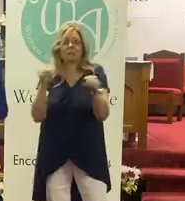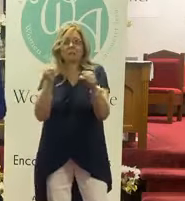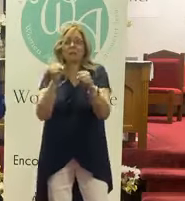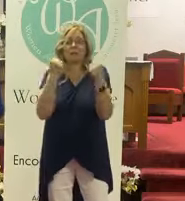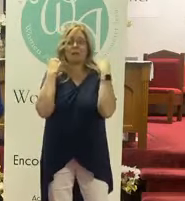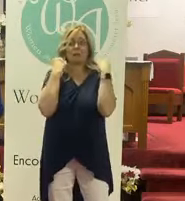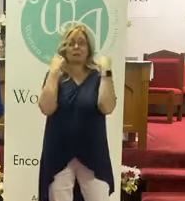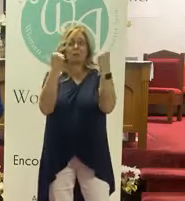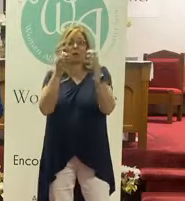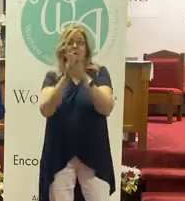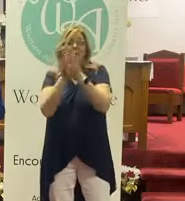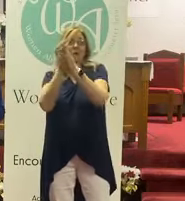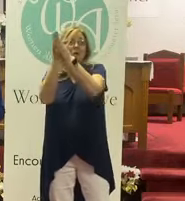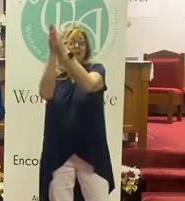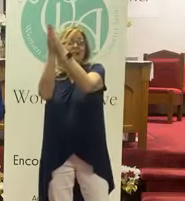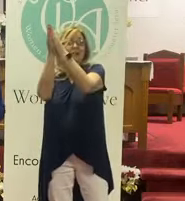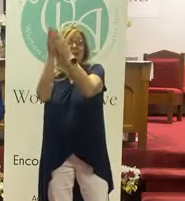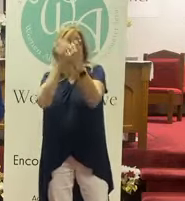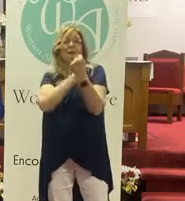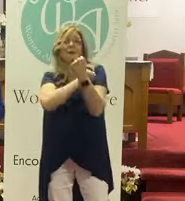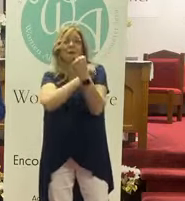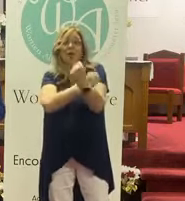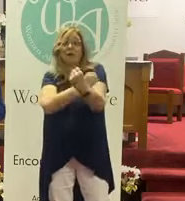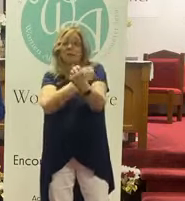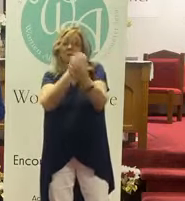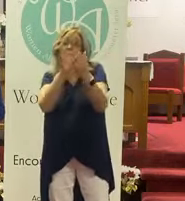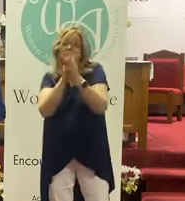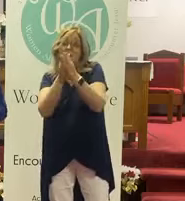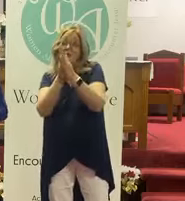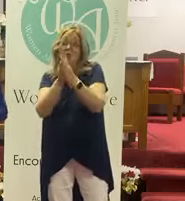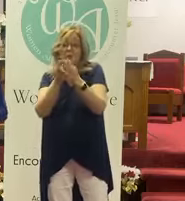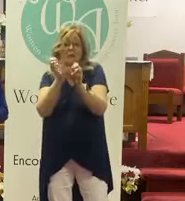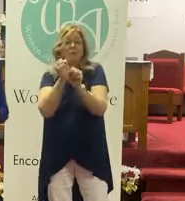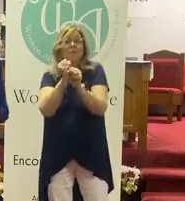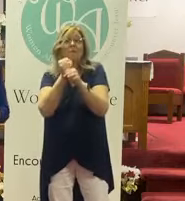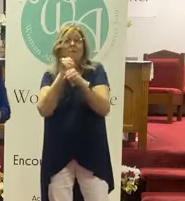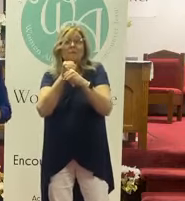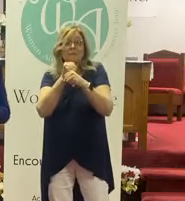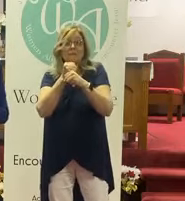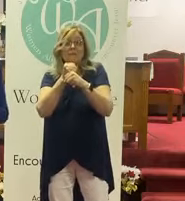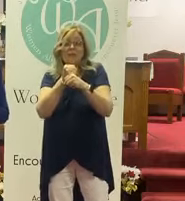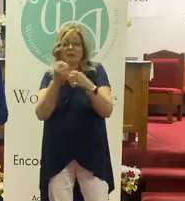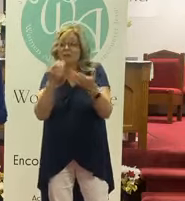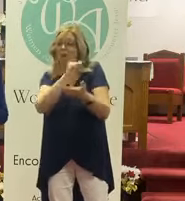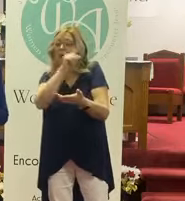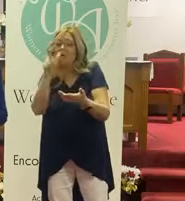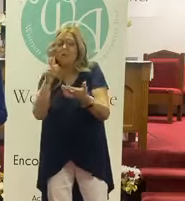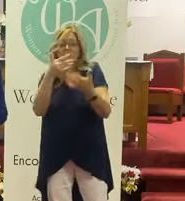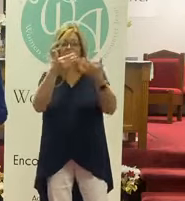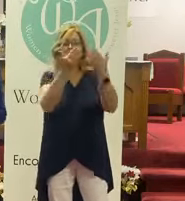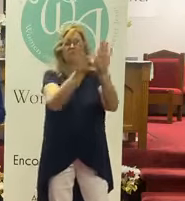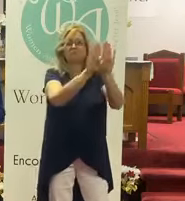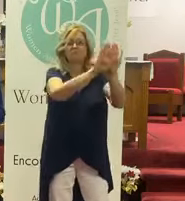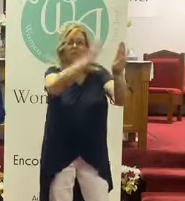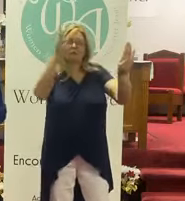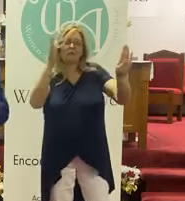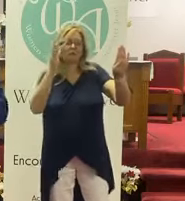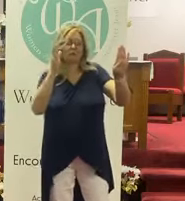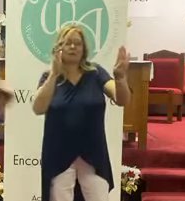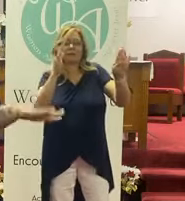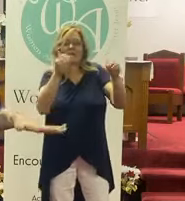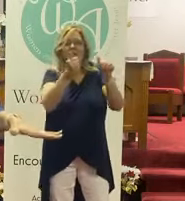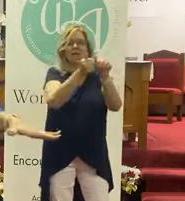praise. The power of praise caused the earthquake. Caused all the prison doors to be flung open.